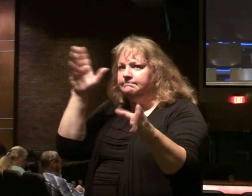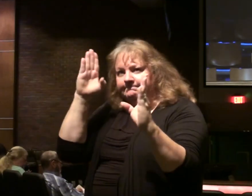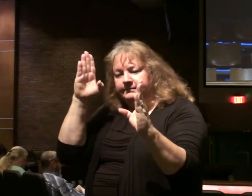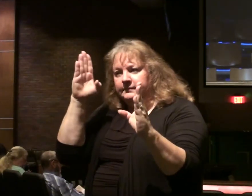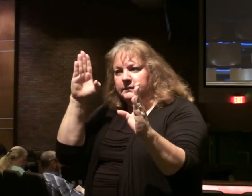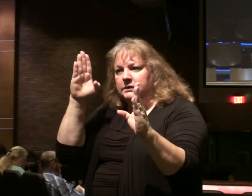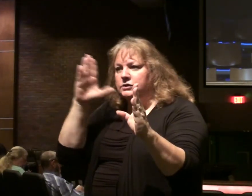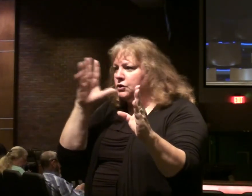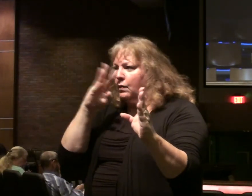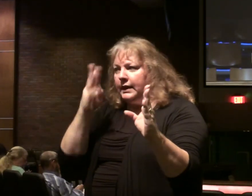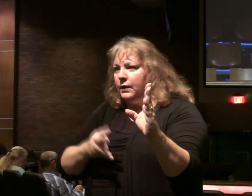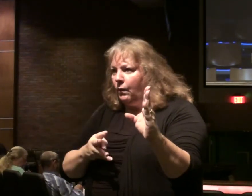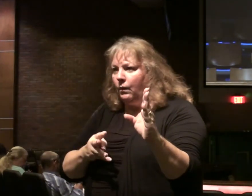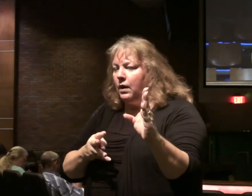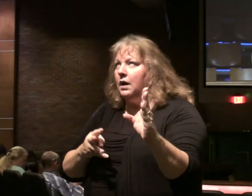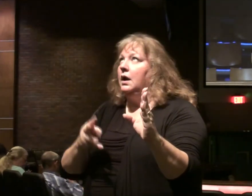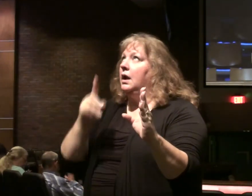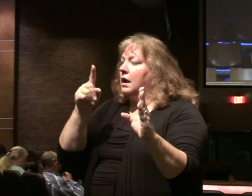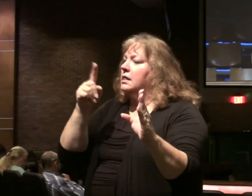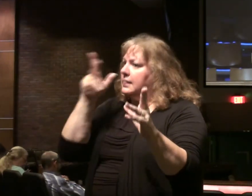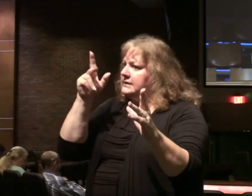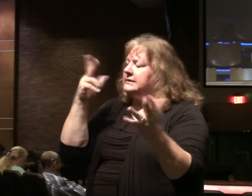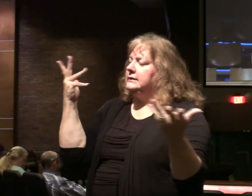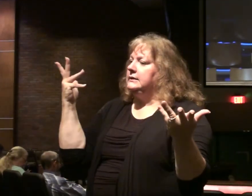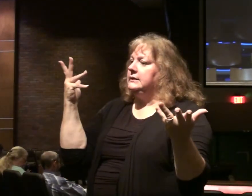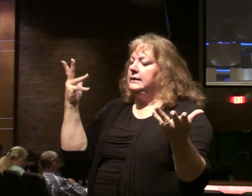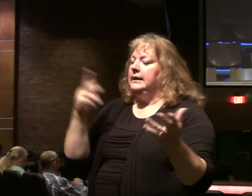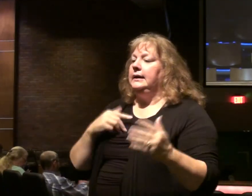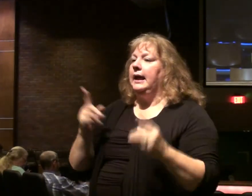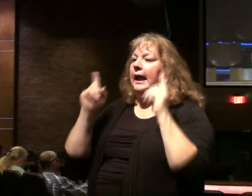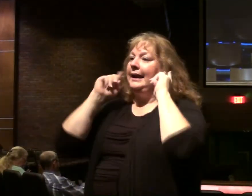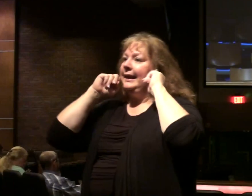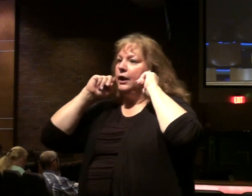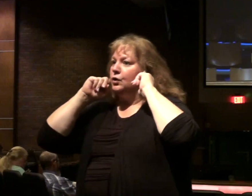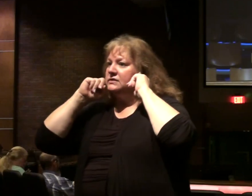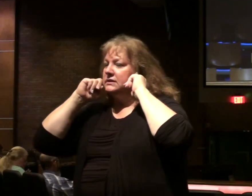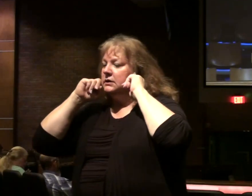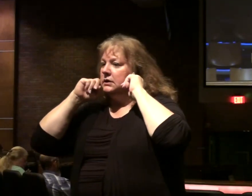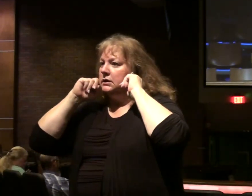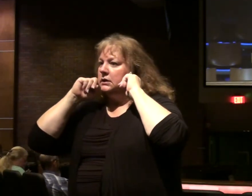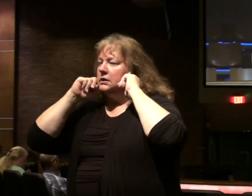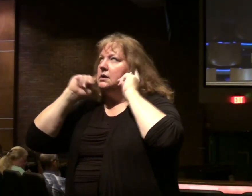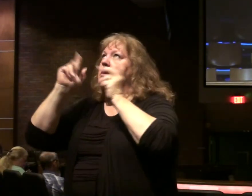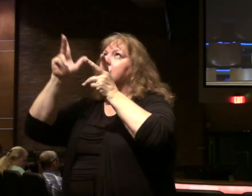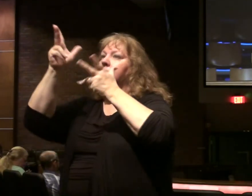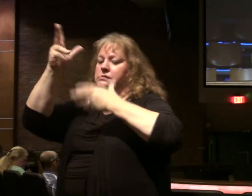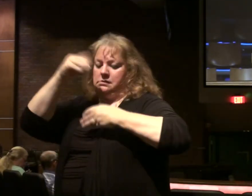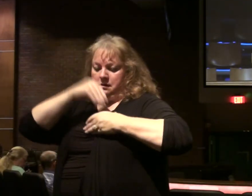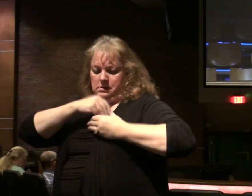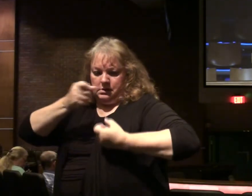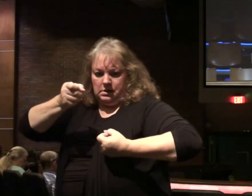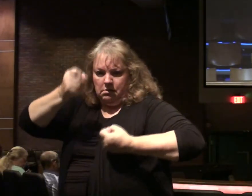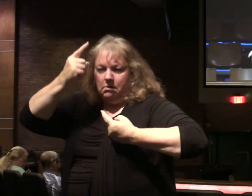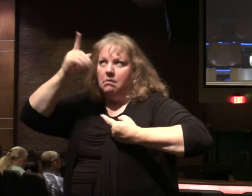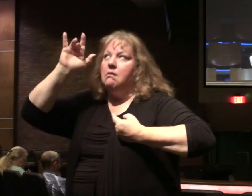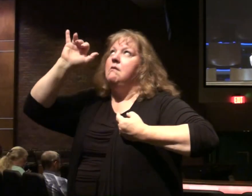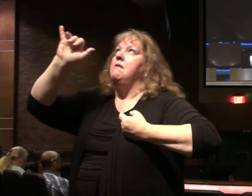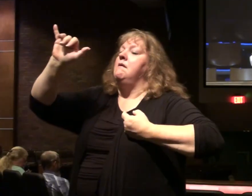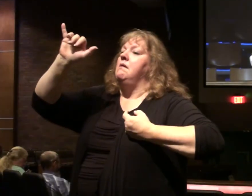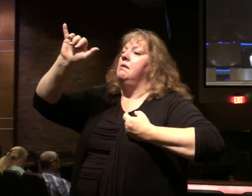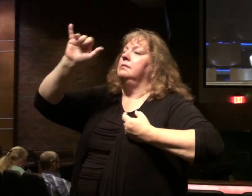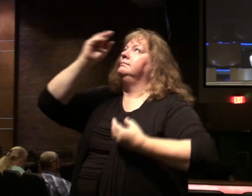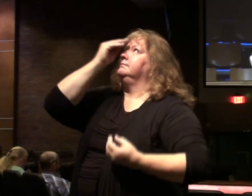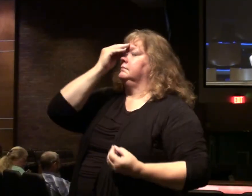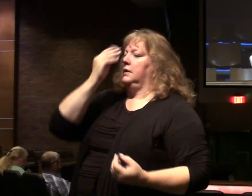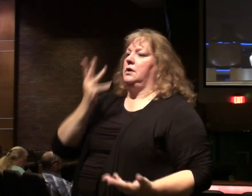this. You must listen to what I say. And you can not just listen with the ears, but listen, take into the heart and mind, submit